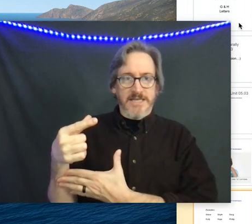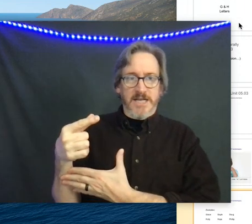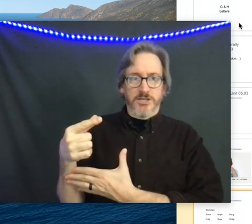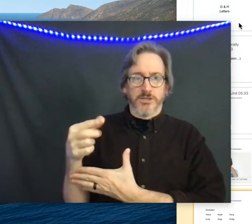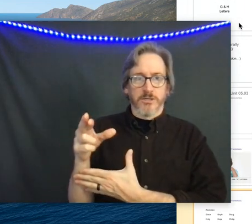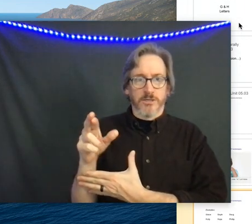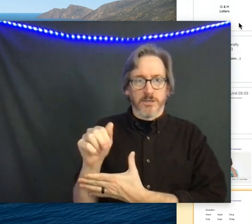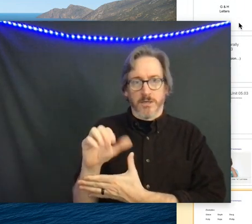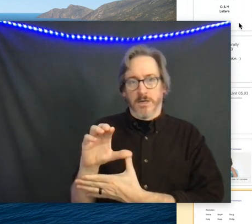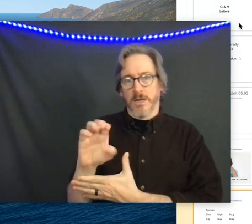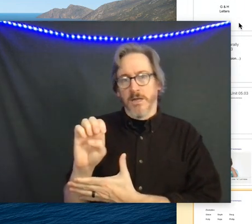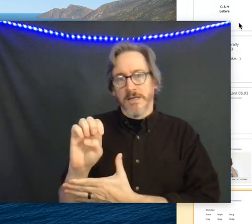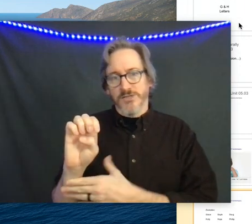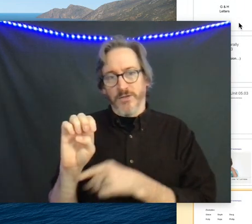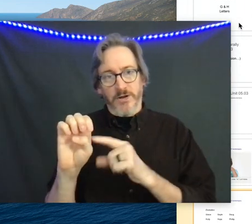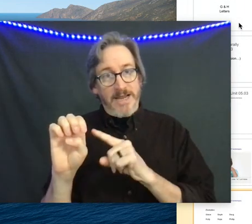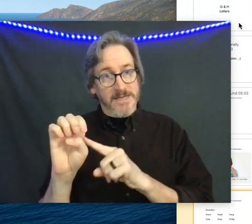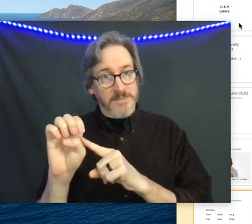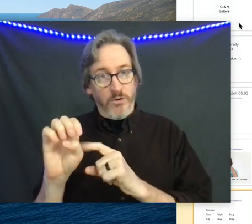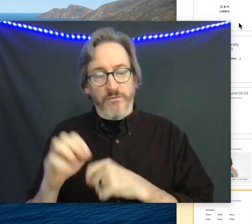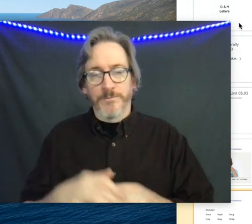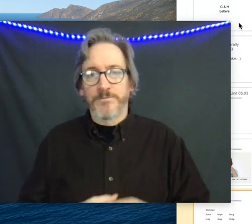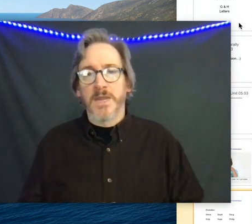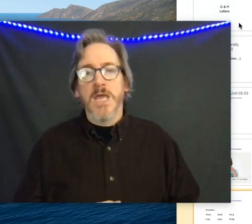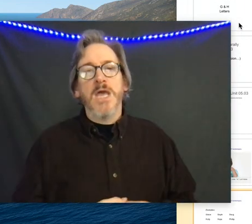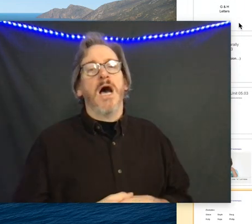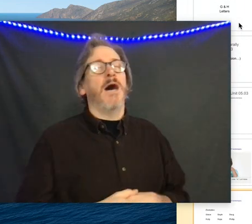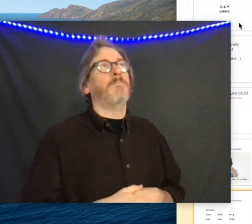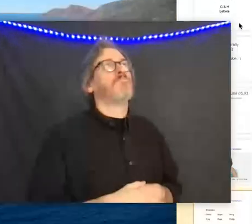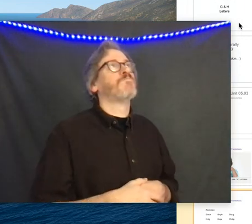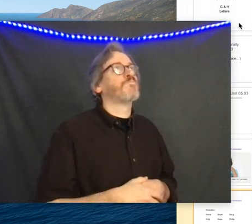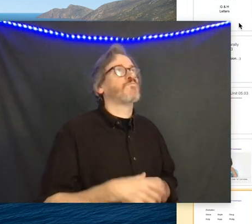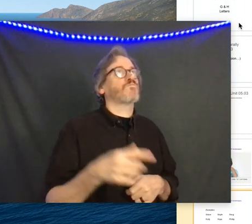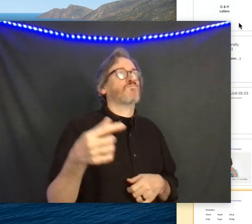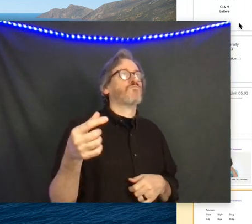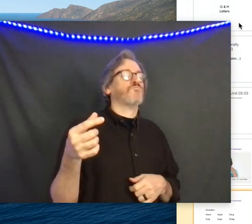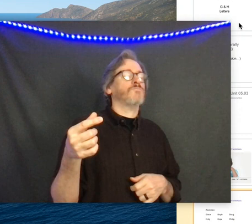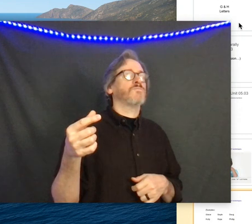slight touch so that your hand doesn't move um